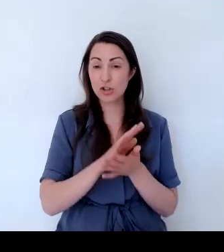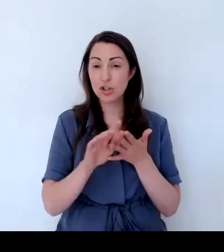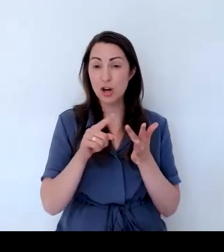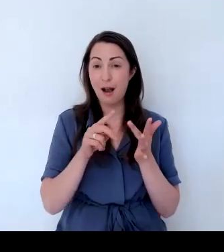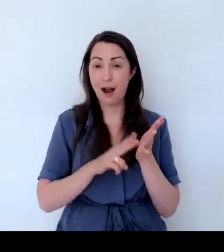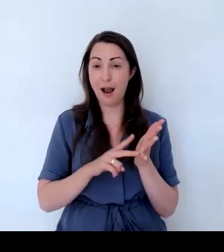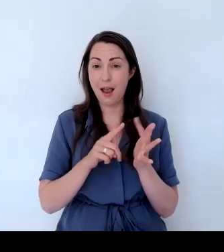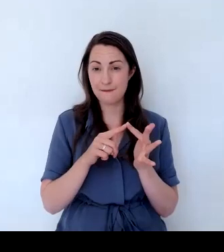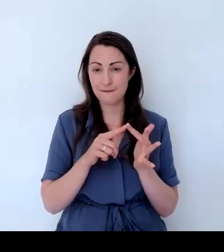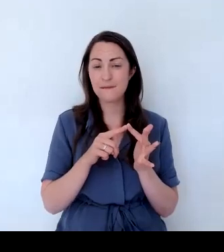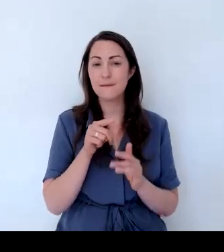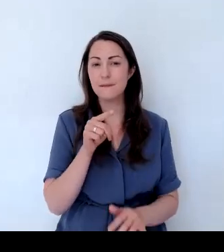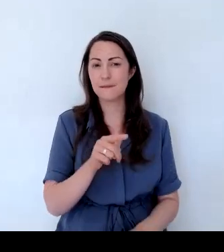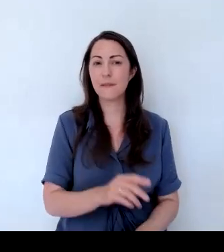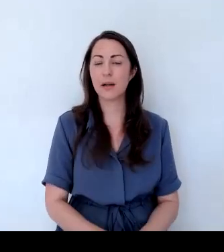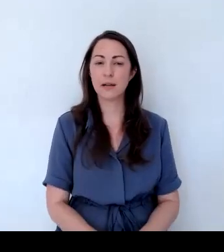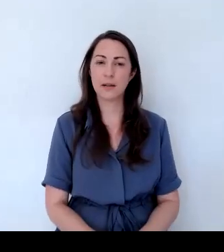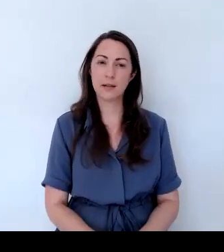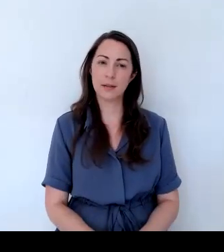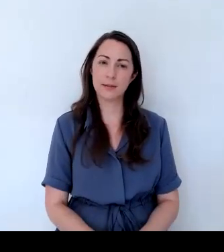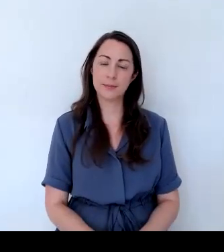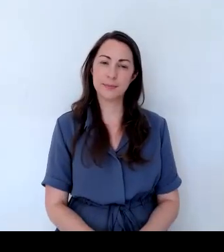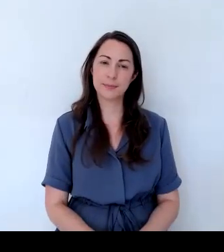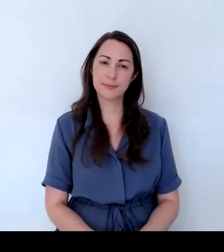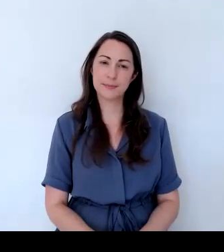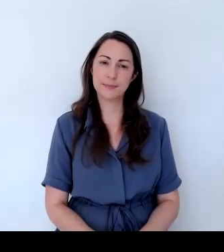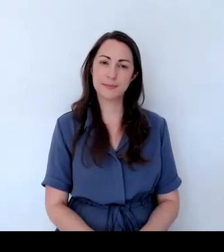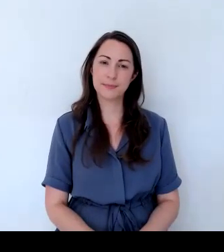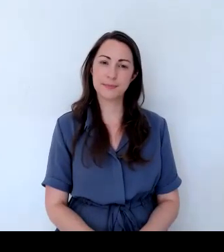And very efficient for pollinators to use.